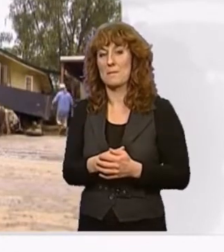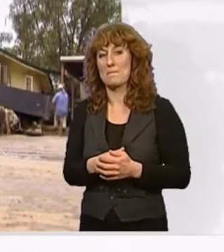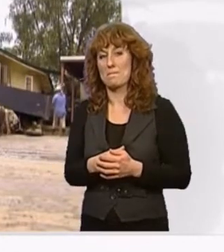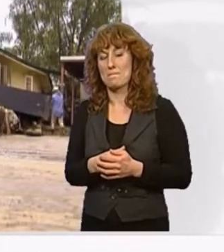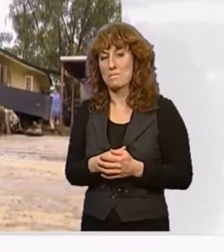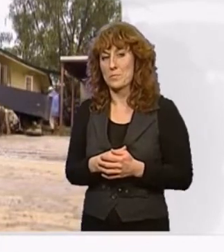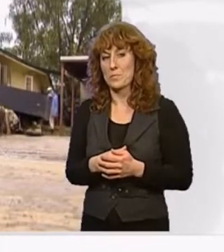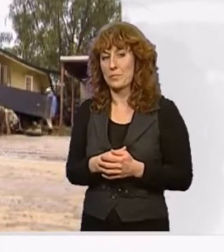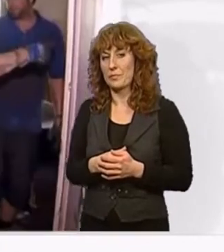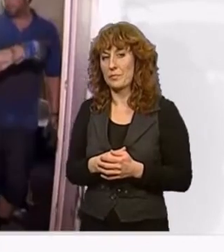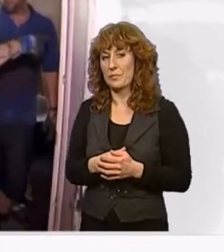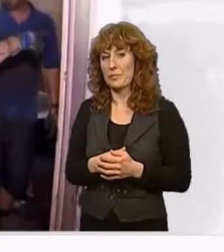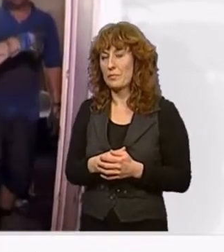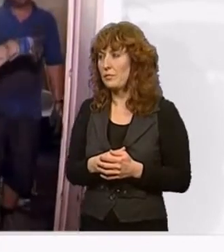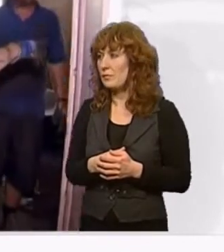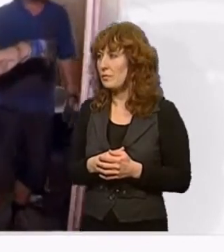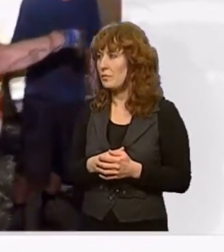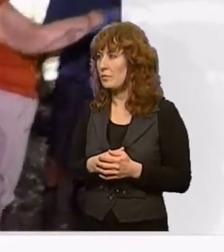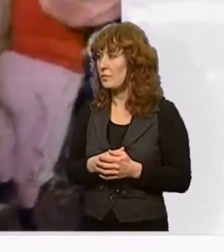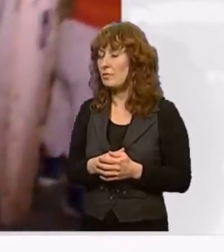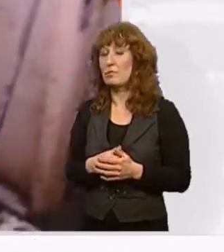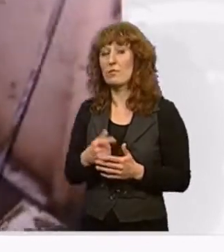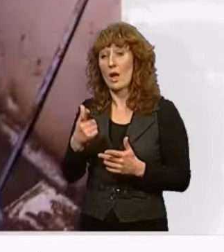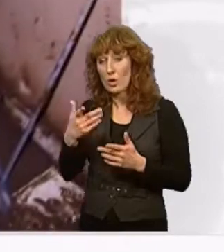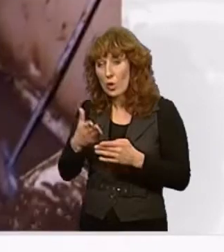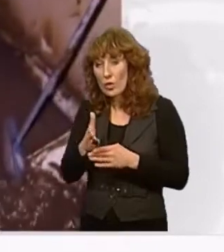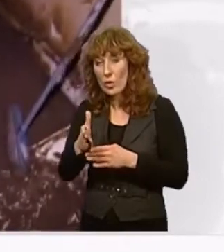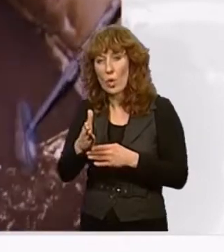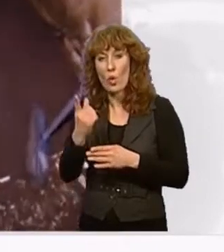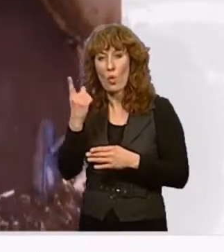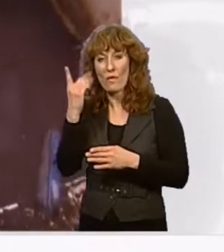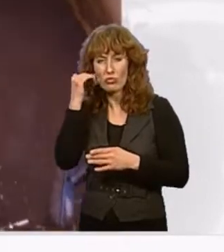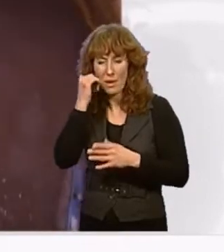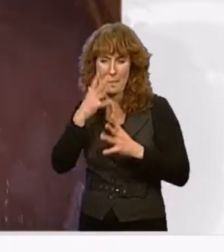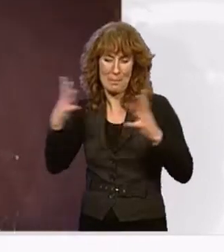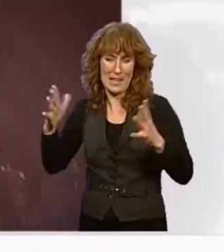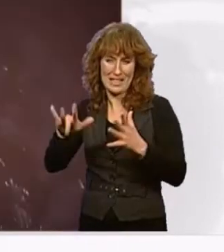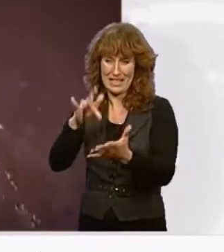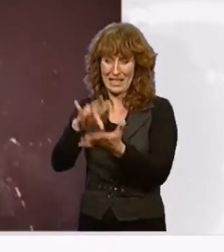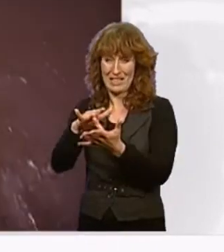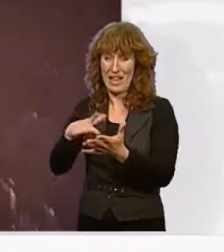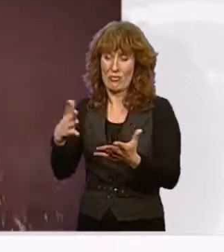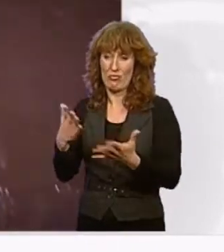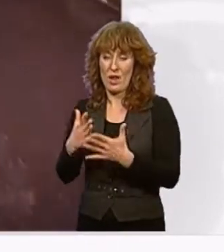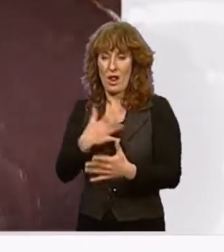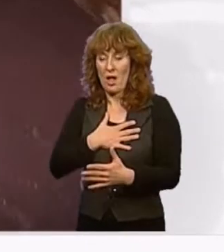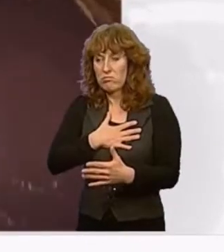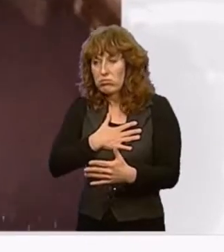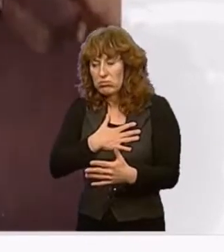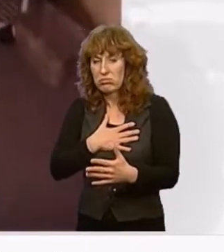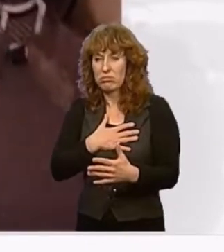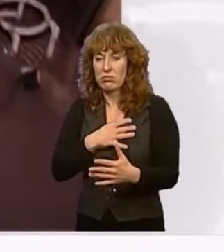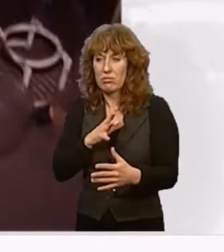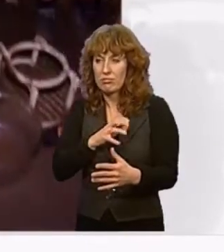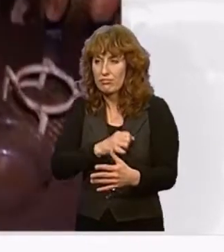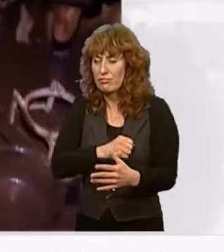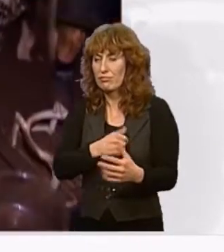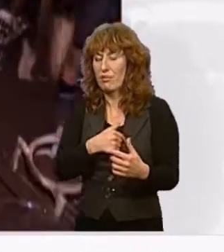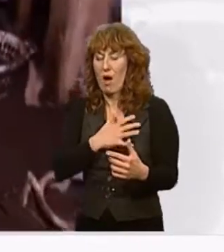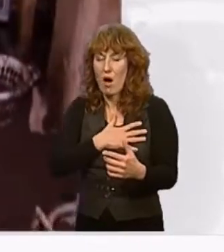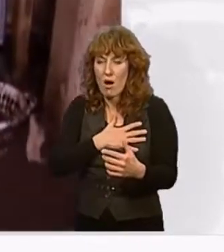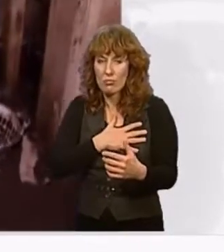Australia's biggest cities and most beautiful cities was heartbreaking. And to see the kids in the centres,